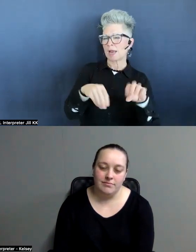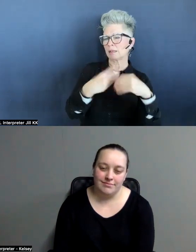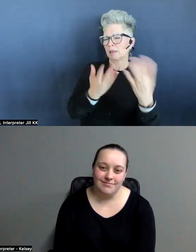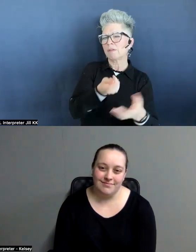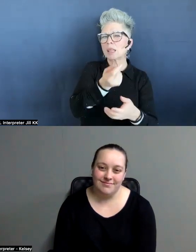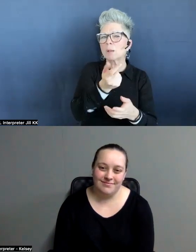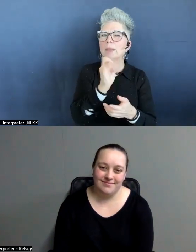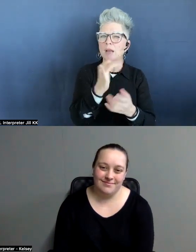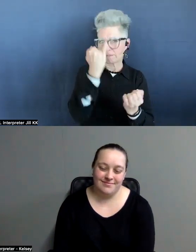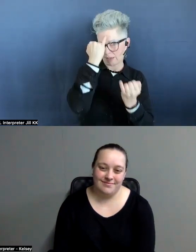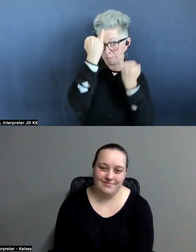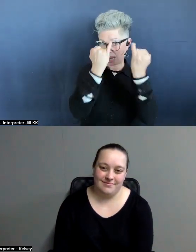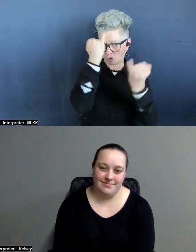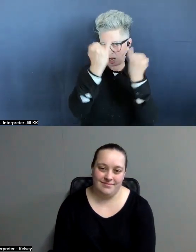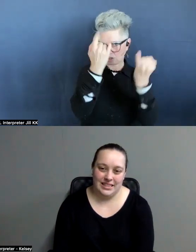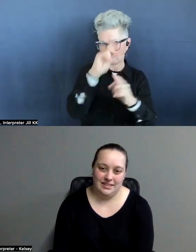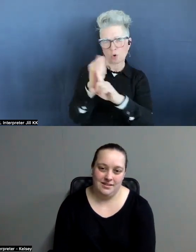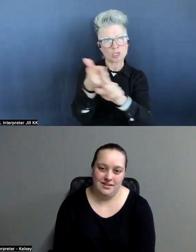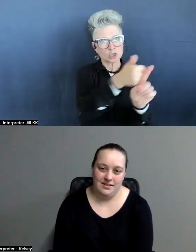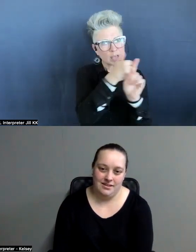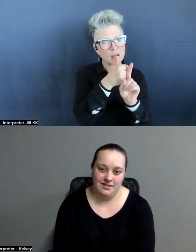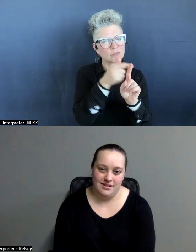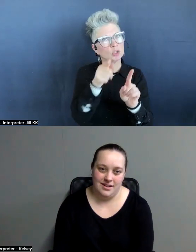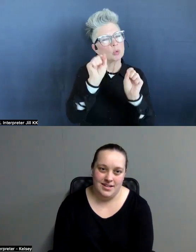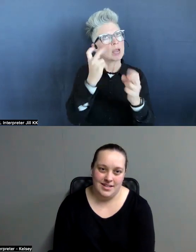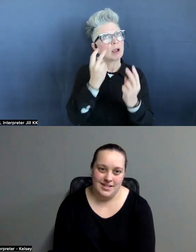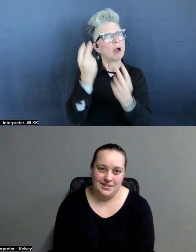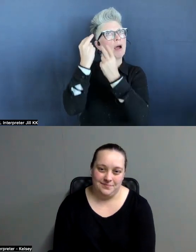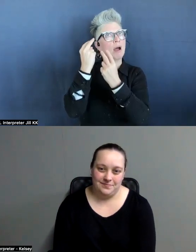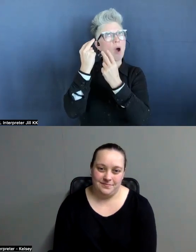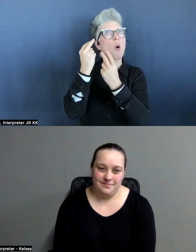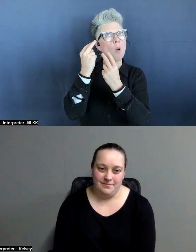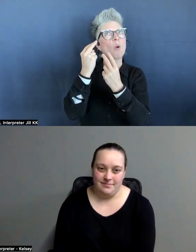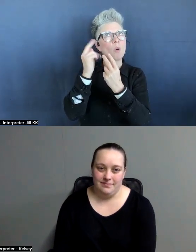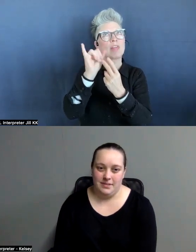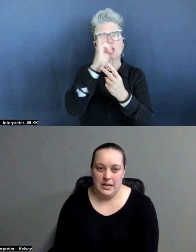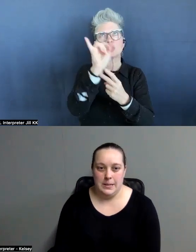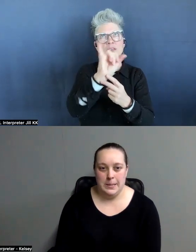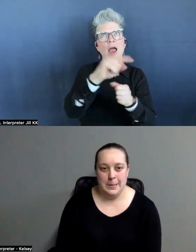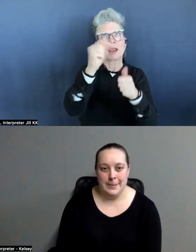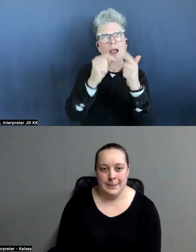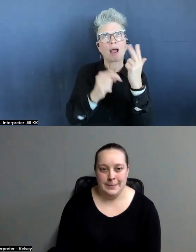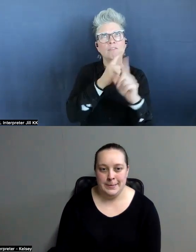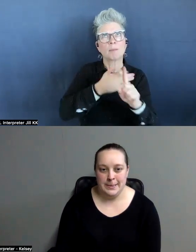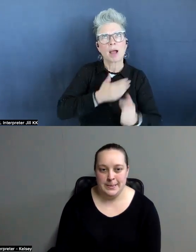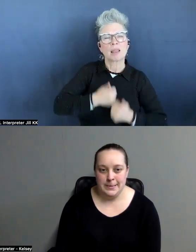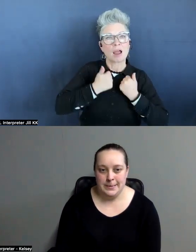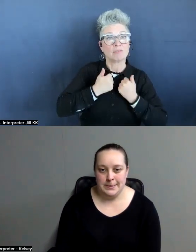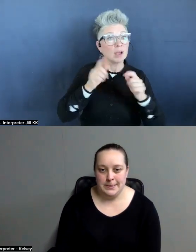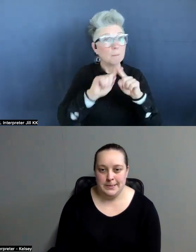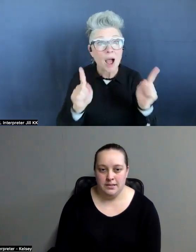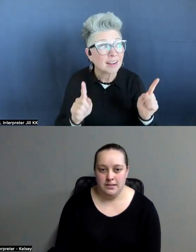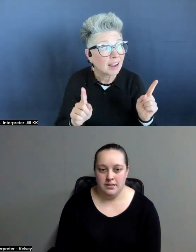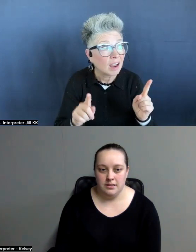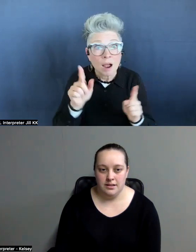that you insert your memories into it and kind of make it your own. Right. Well, in this case, everybody had seen it. Everybody